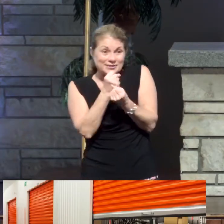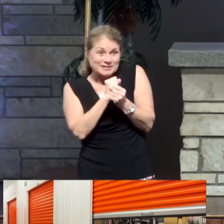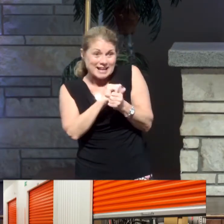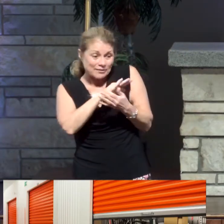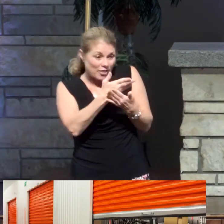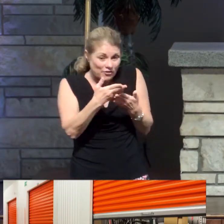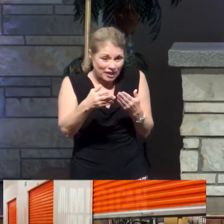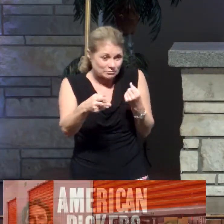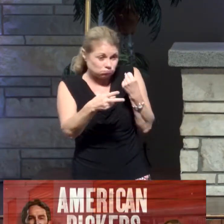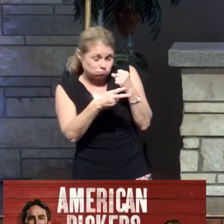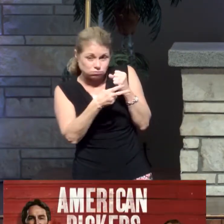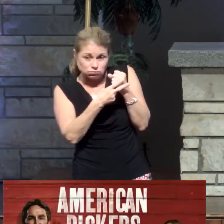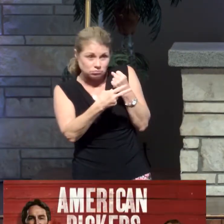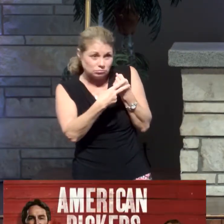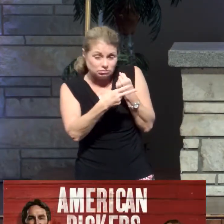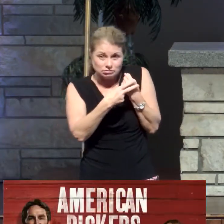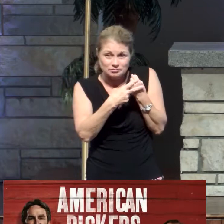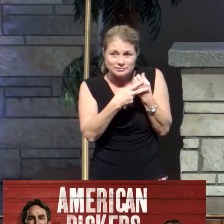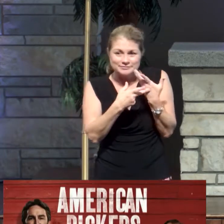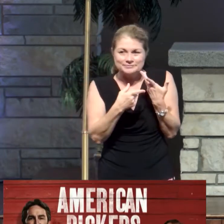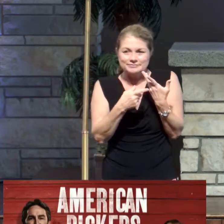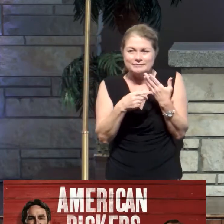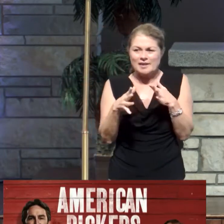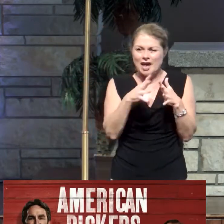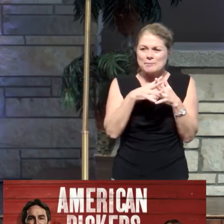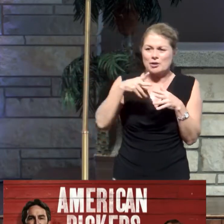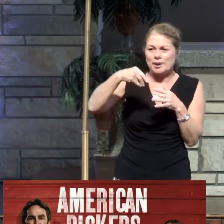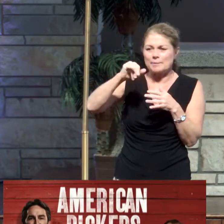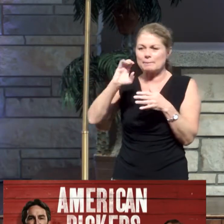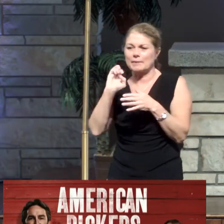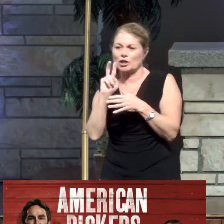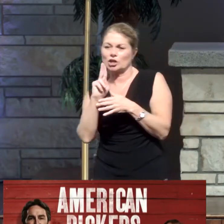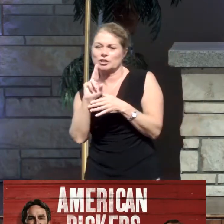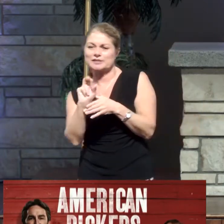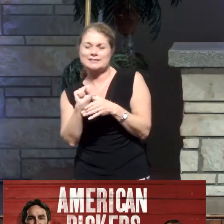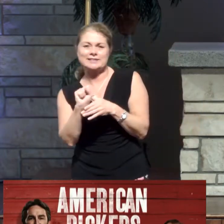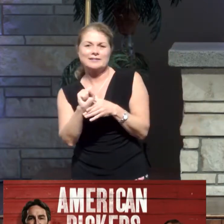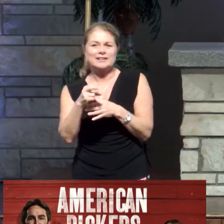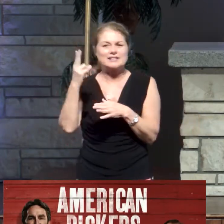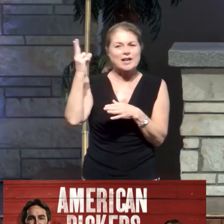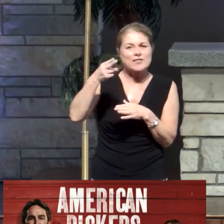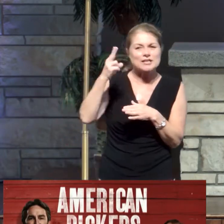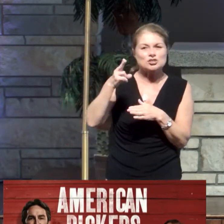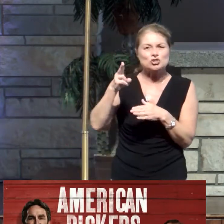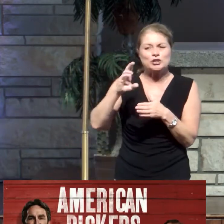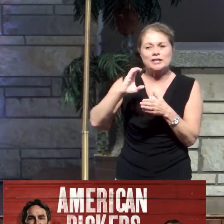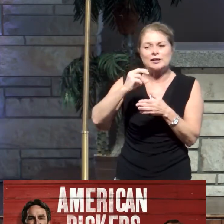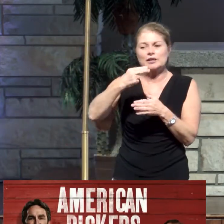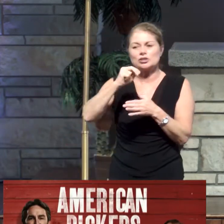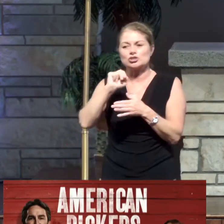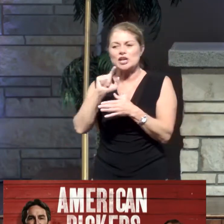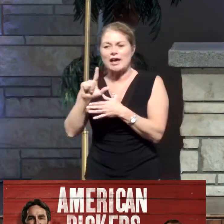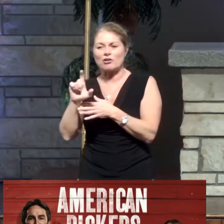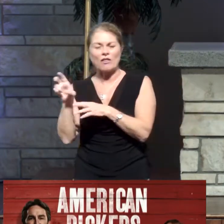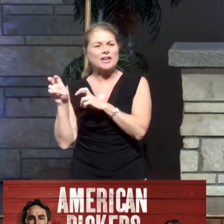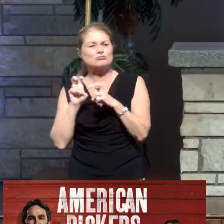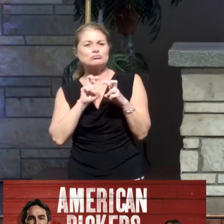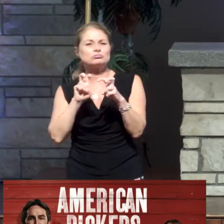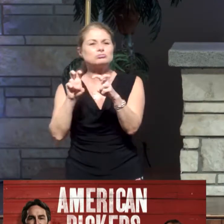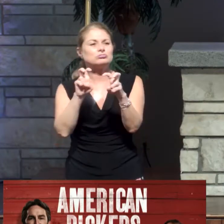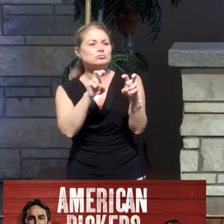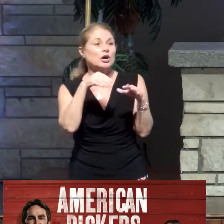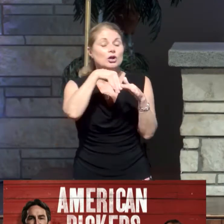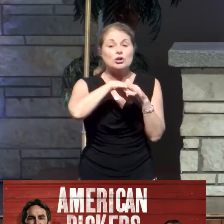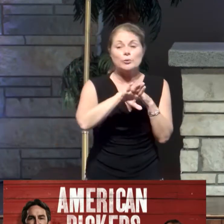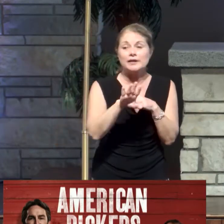I sit back and I think of American Pickers. It's a hit show on History Channel. They travel all around the country going into people's